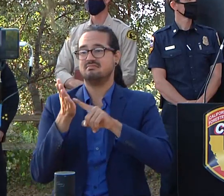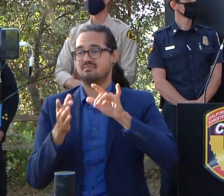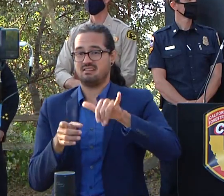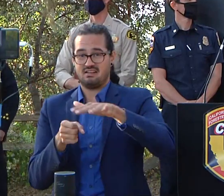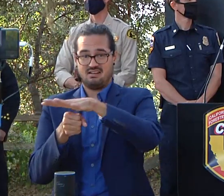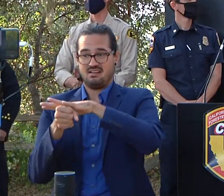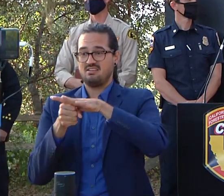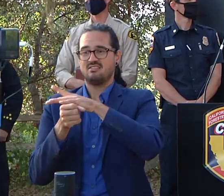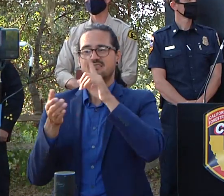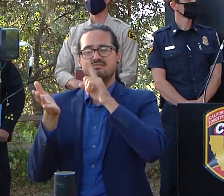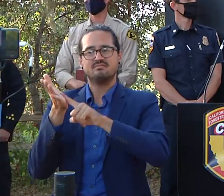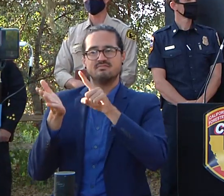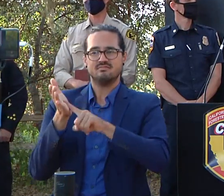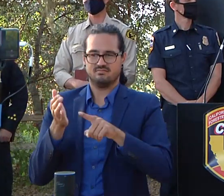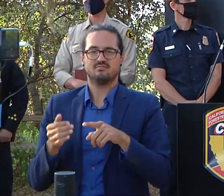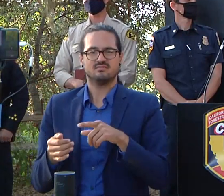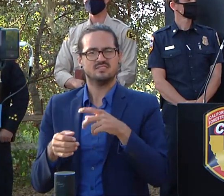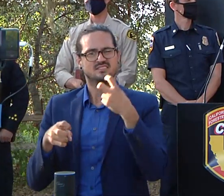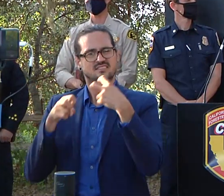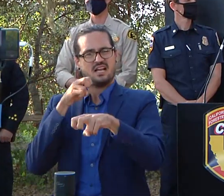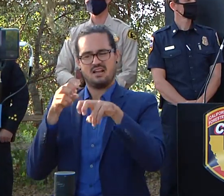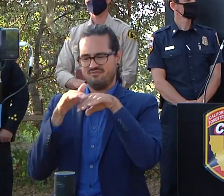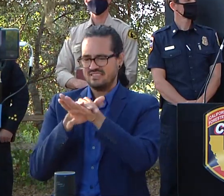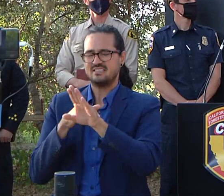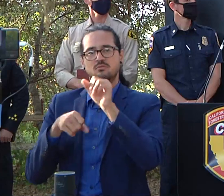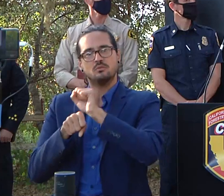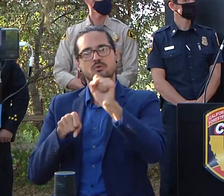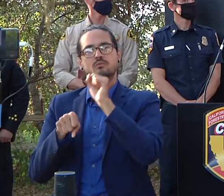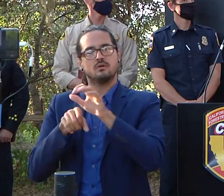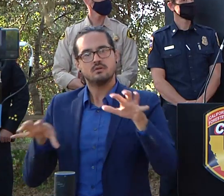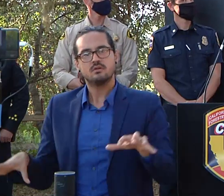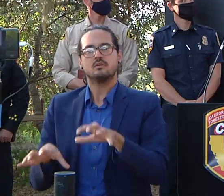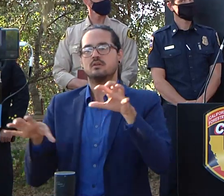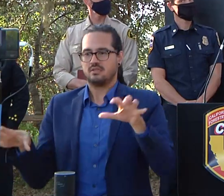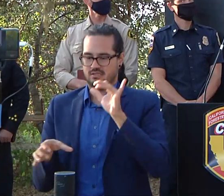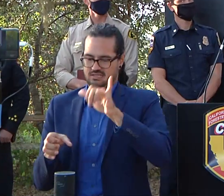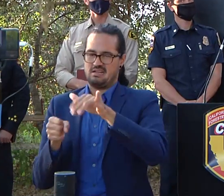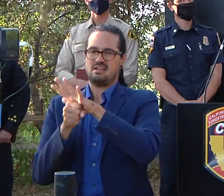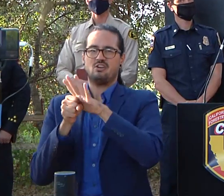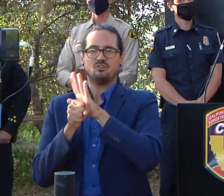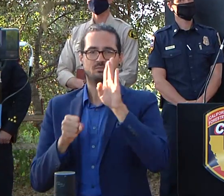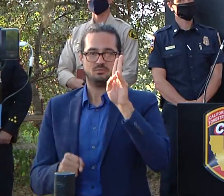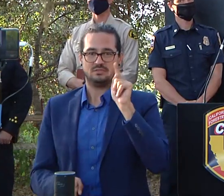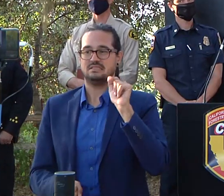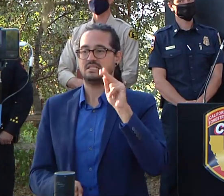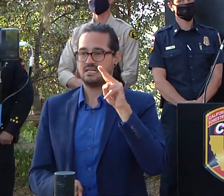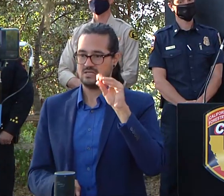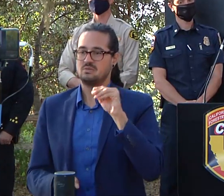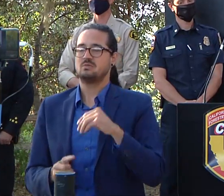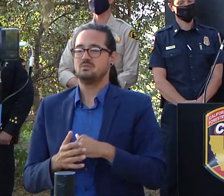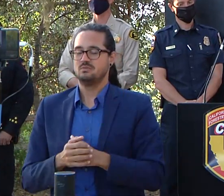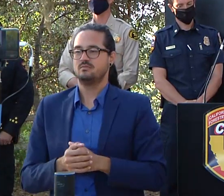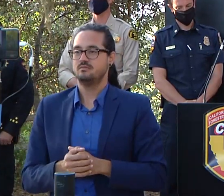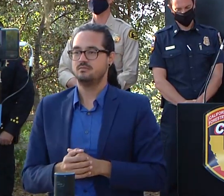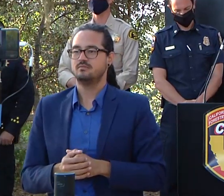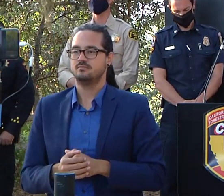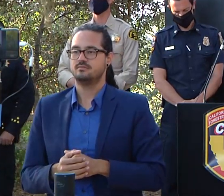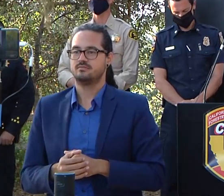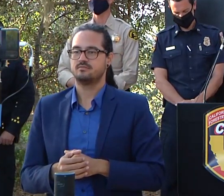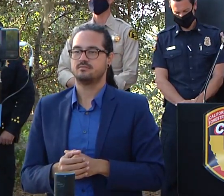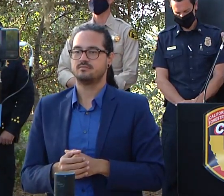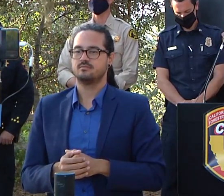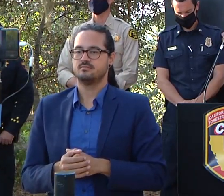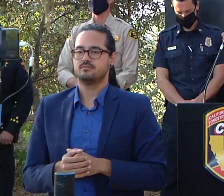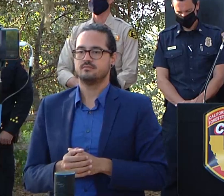be a challenge it's going to be a lot of work in there so that's yet another ancillary challenge of this incident that we're going to have to start addressing